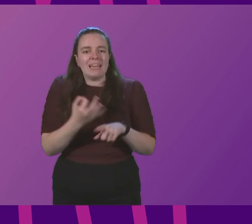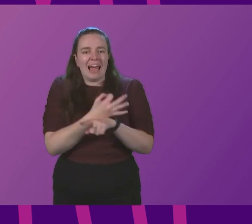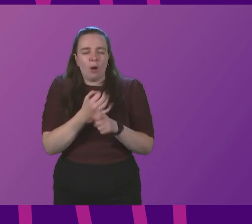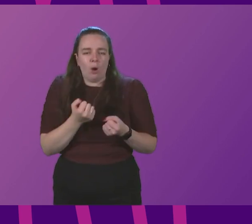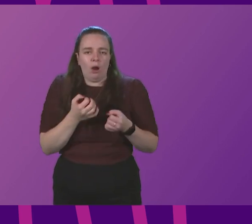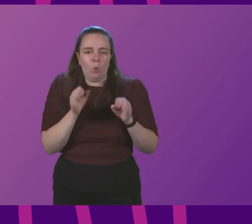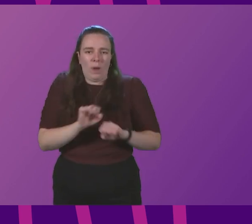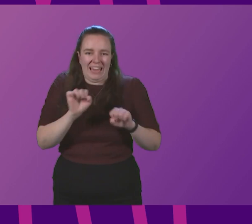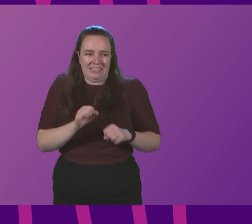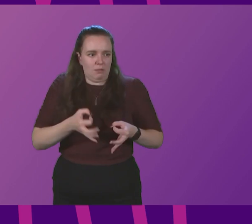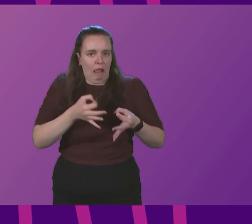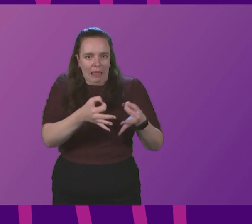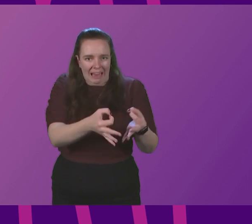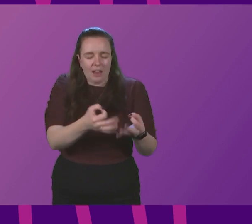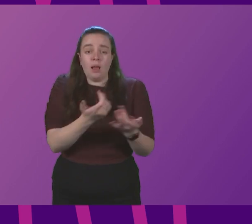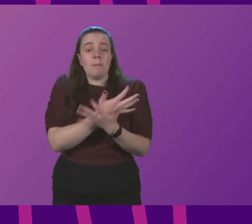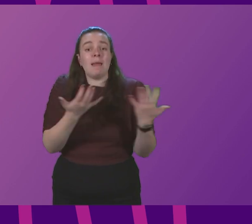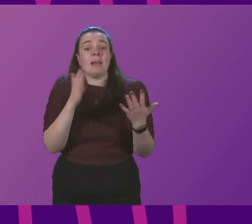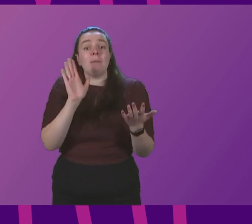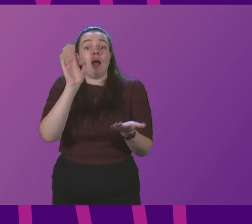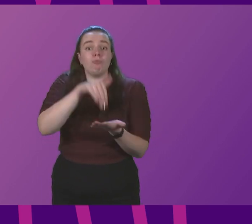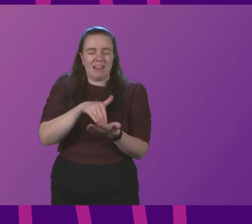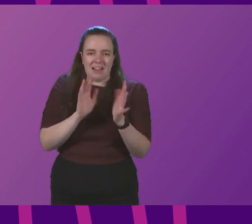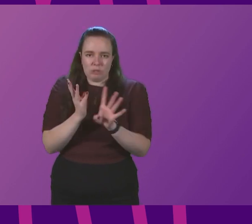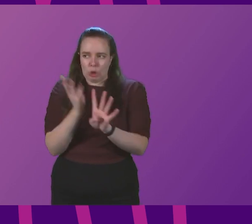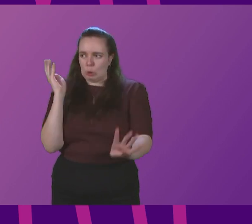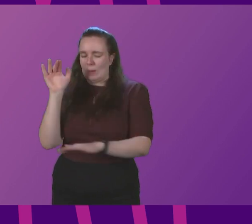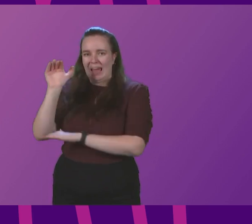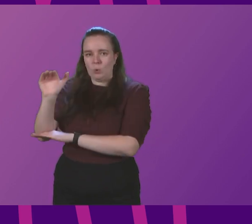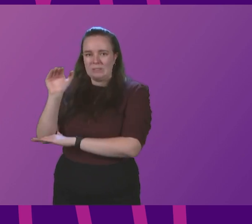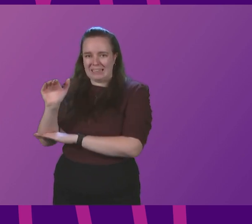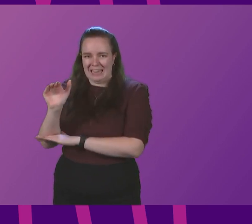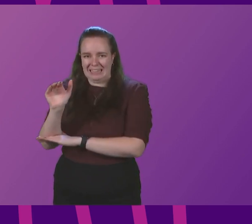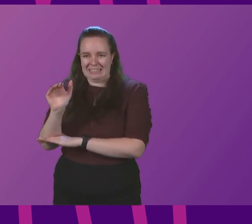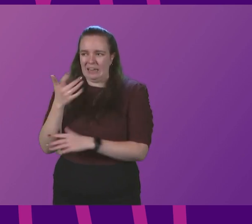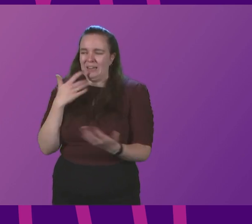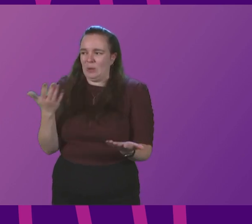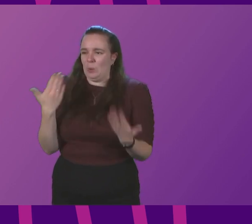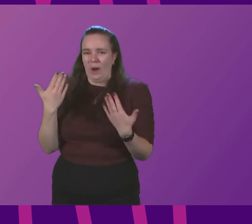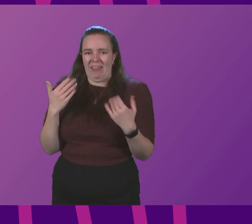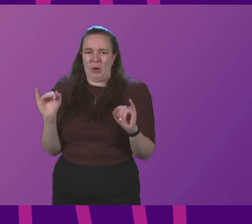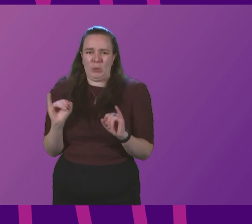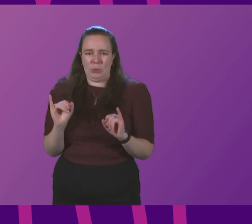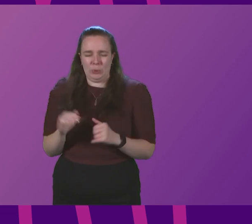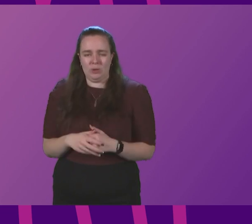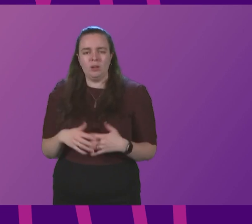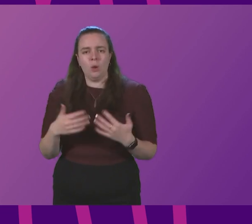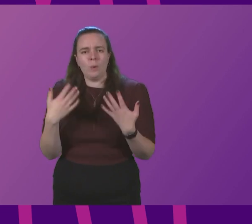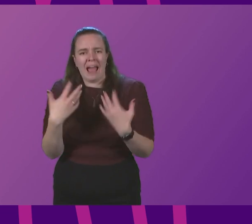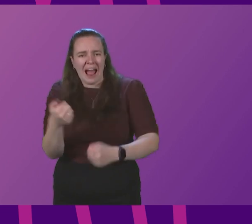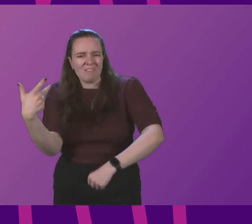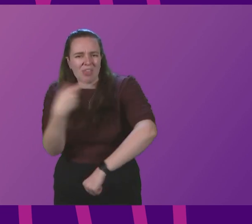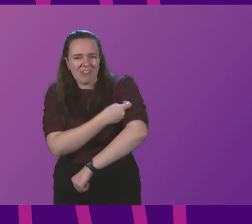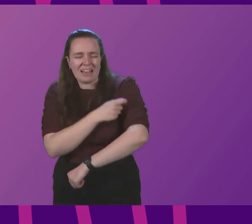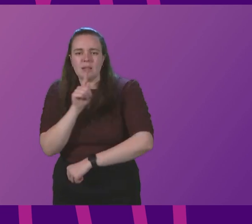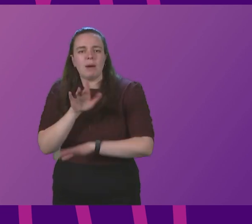vaccinated. And many of those who had turned up were having to queue outside in inclement weather. We have the vaccines, but we